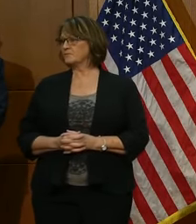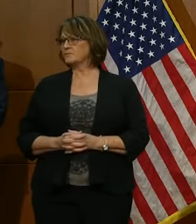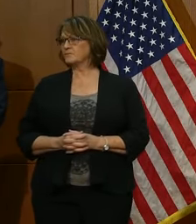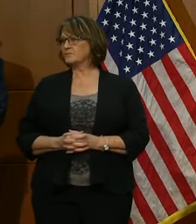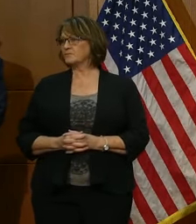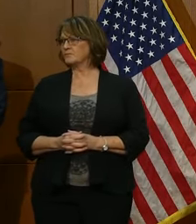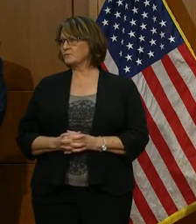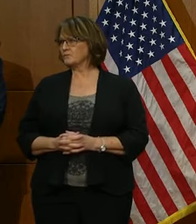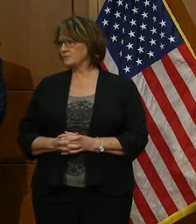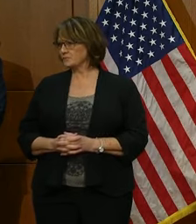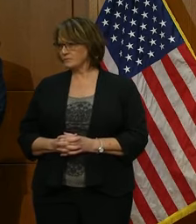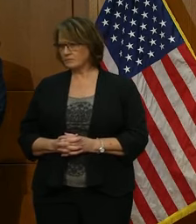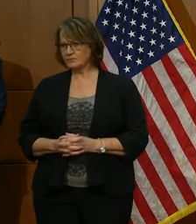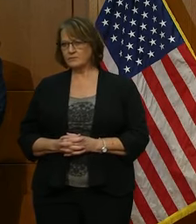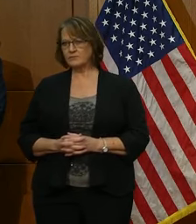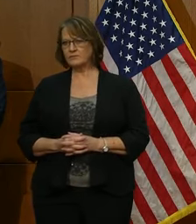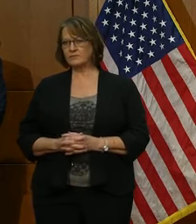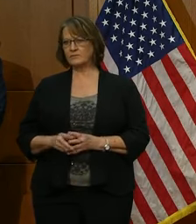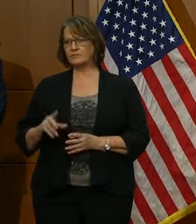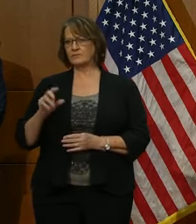Tracy Agnew, Suffol NewsHerald.